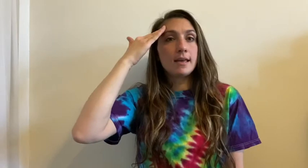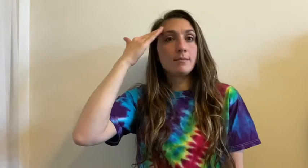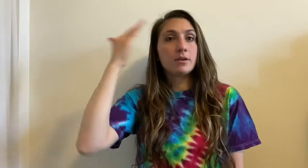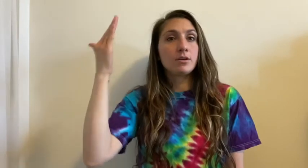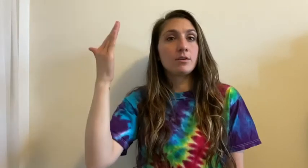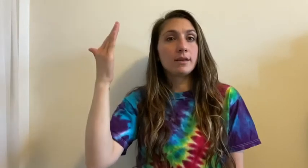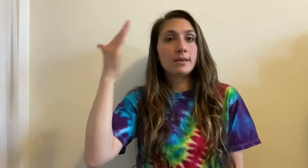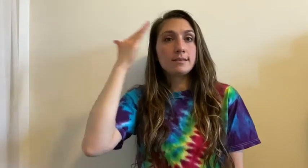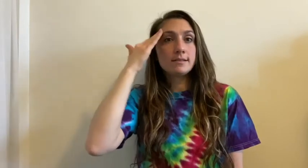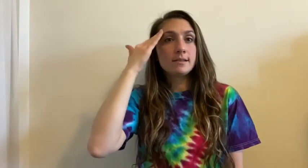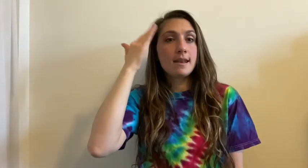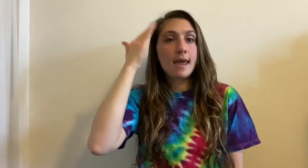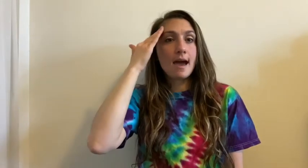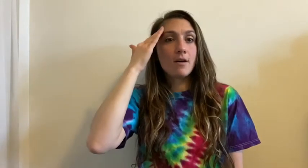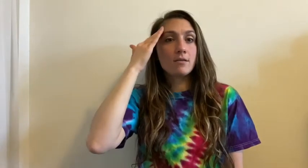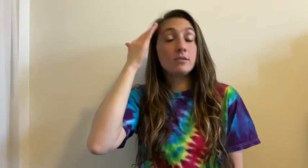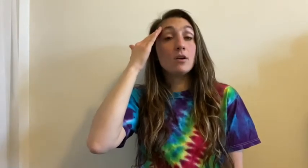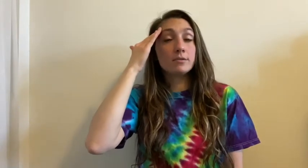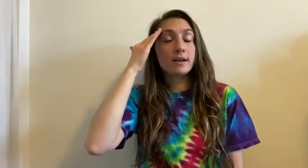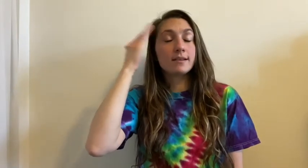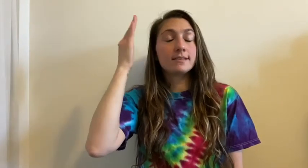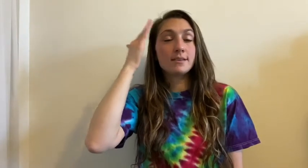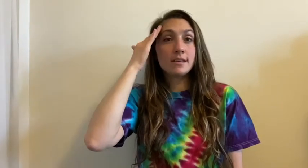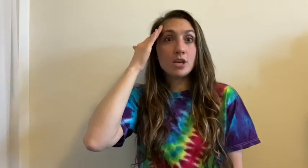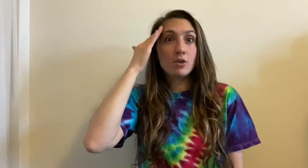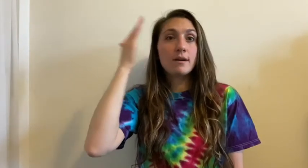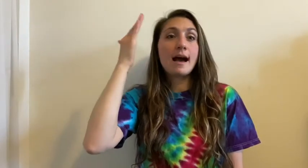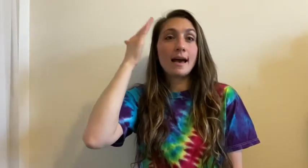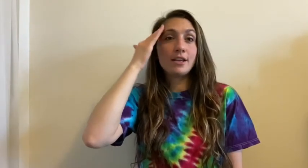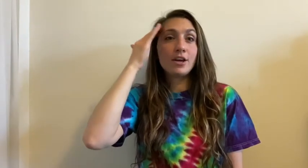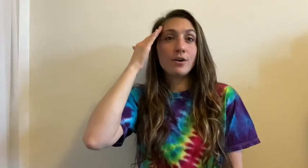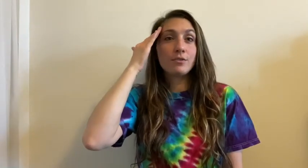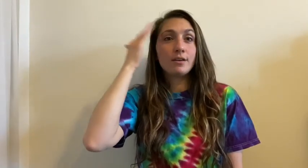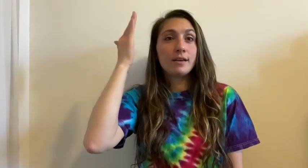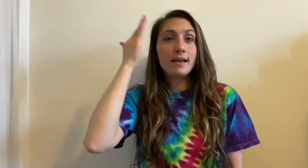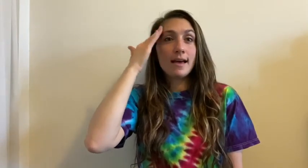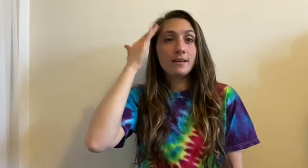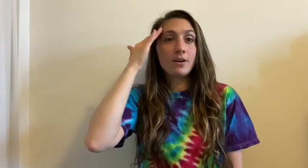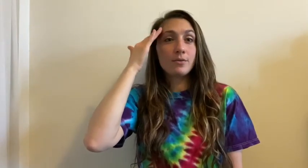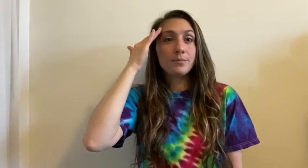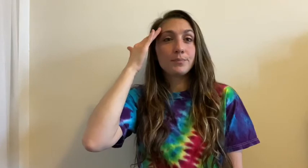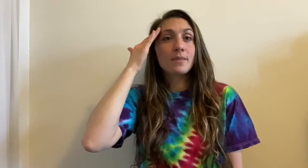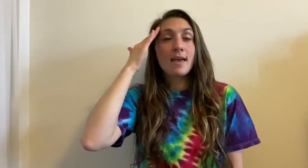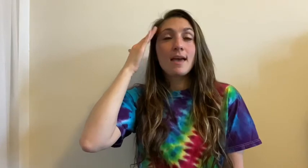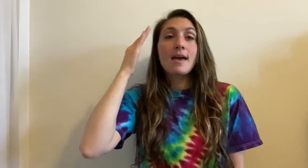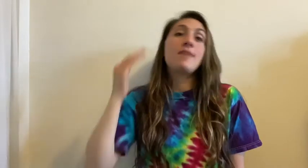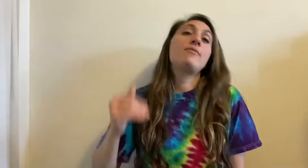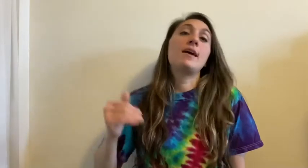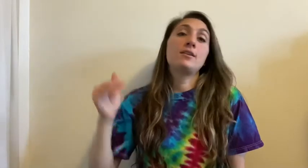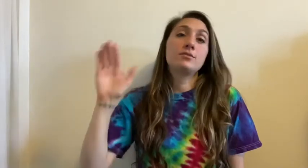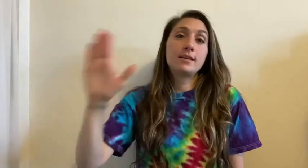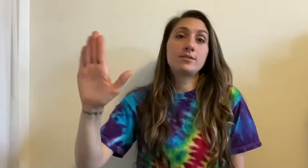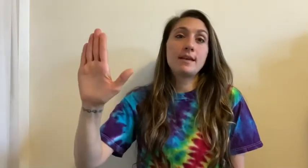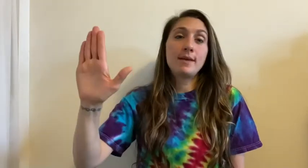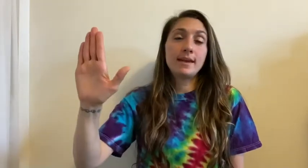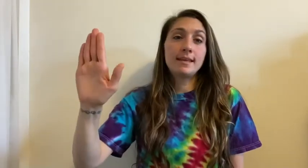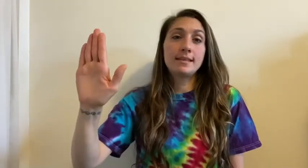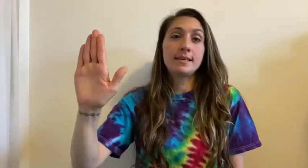I'm gonna go like this now. No, sorry, that's how you say no. I know. I know. And then you'll take your same hand like this,